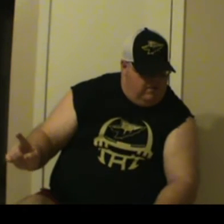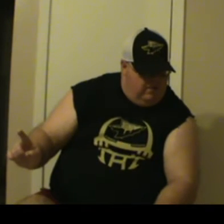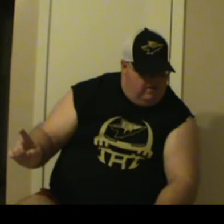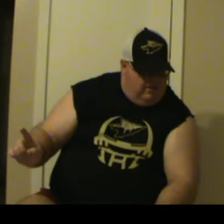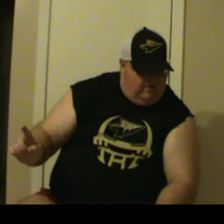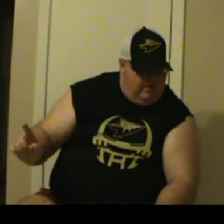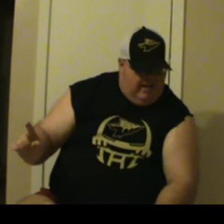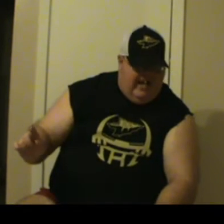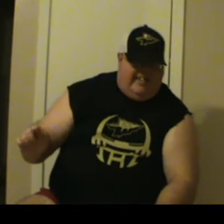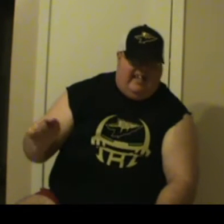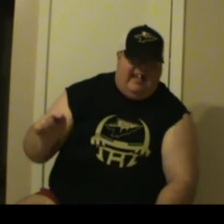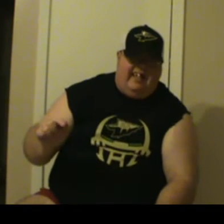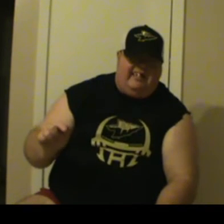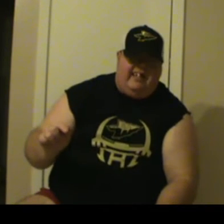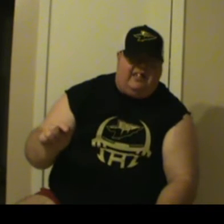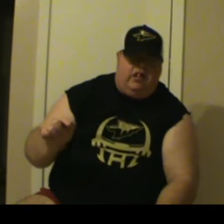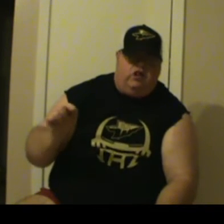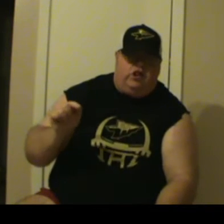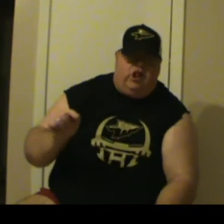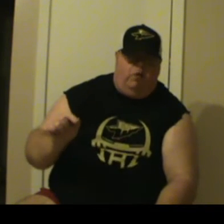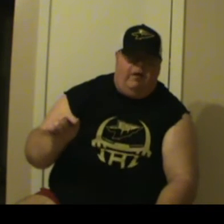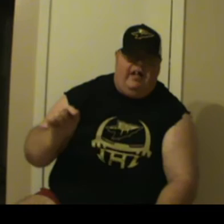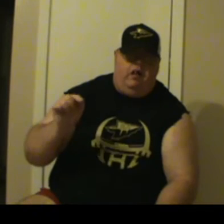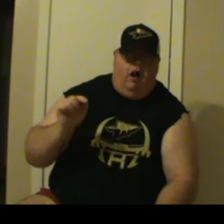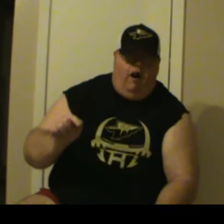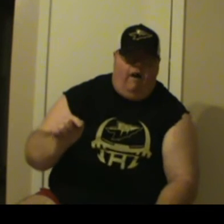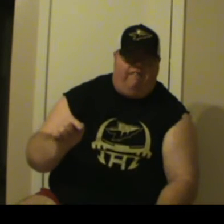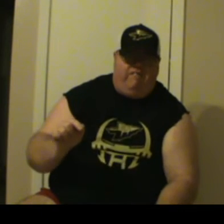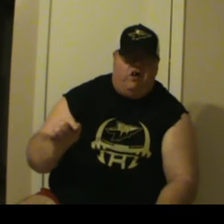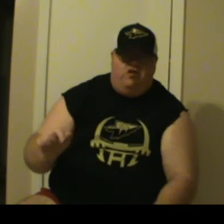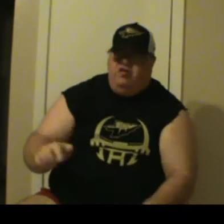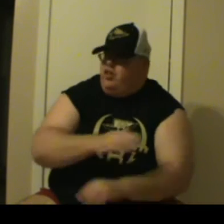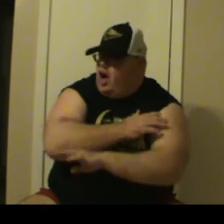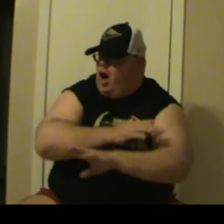It isn't showing off, NO!